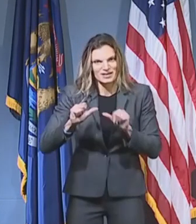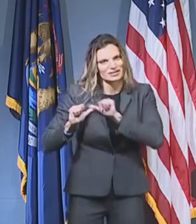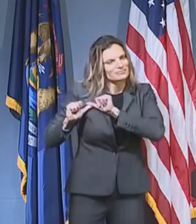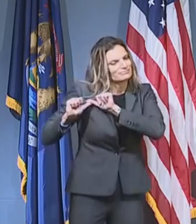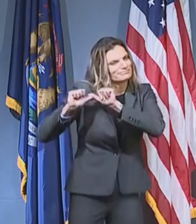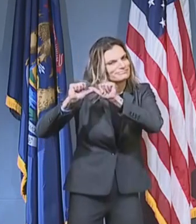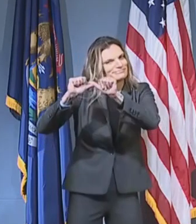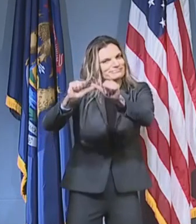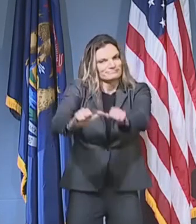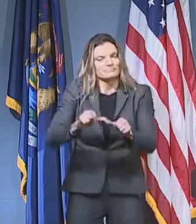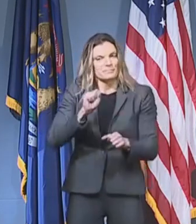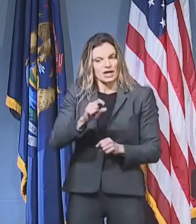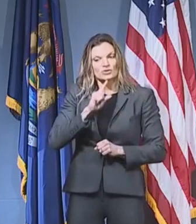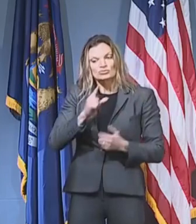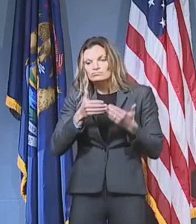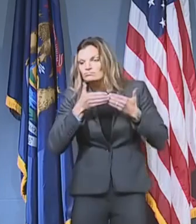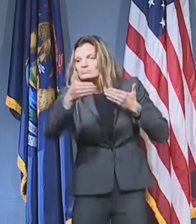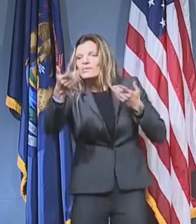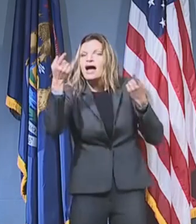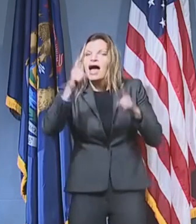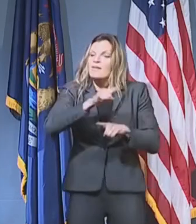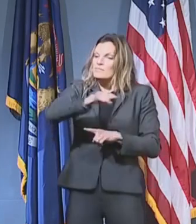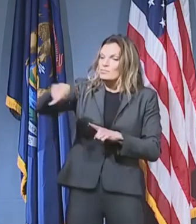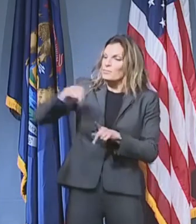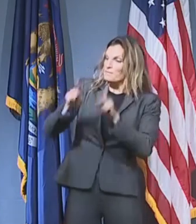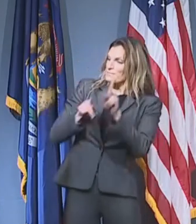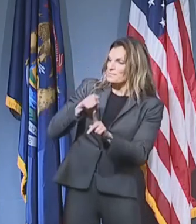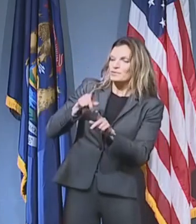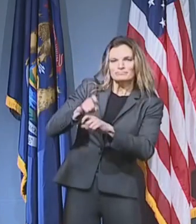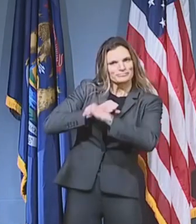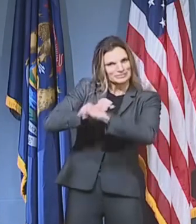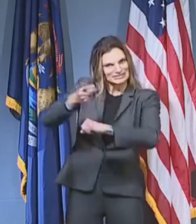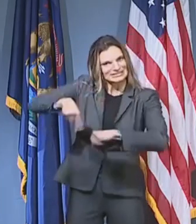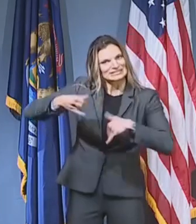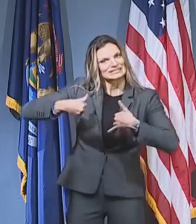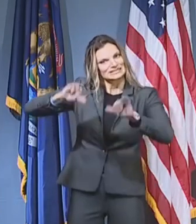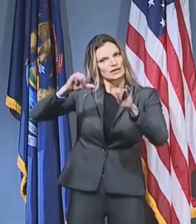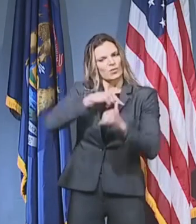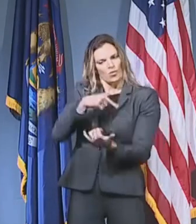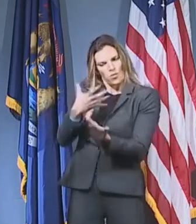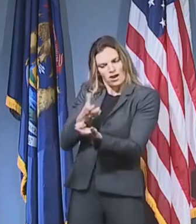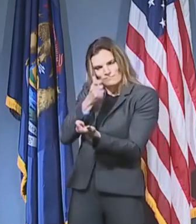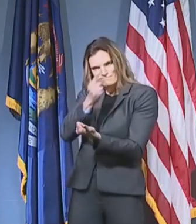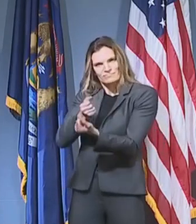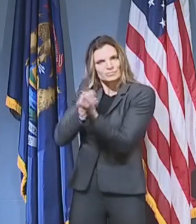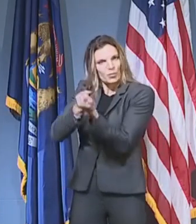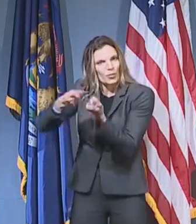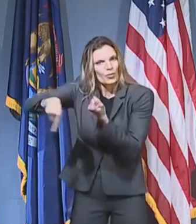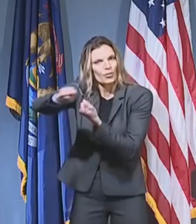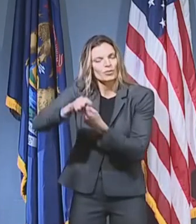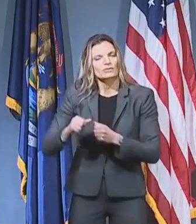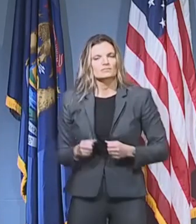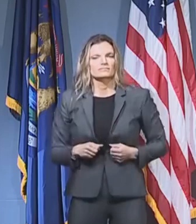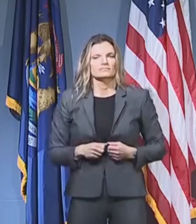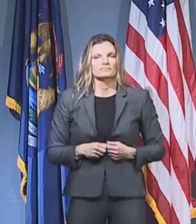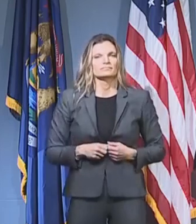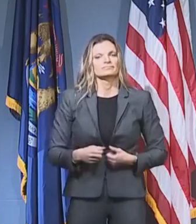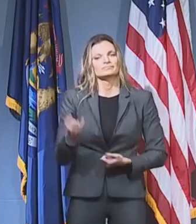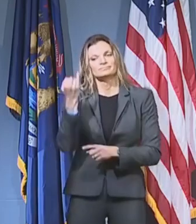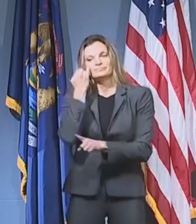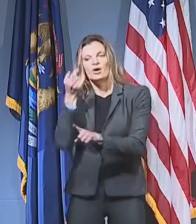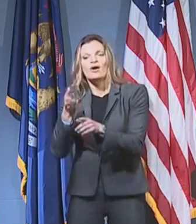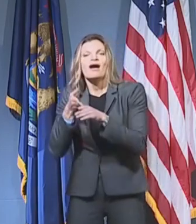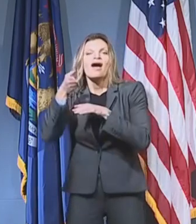crisis is over that our frontline workers have the support they need to get ahead in our country. Support whether it is dealing with